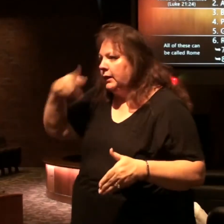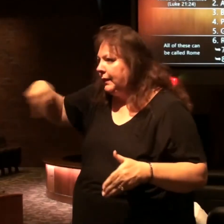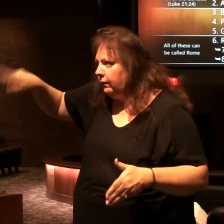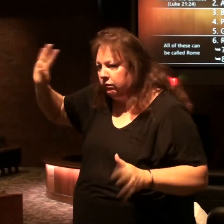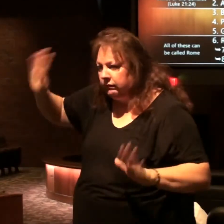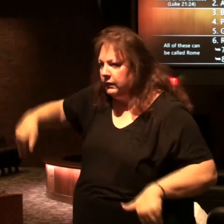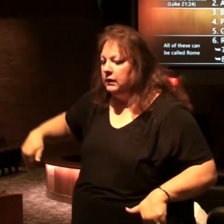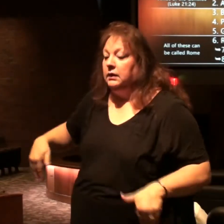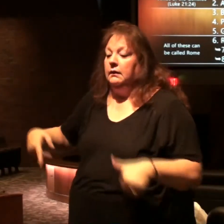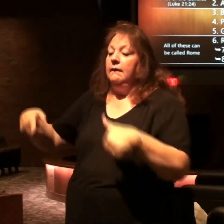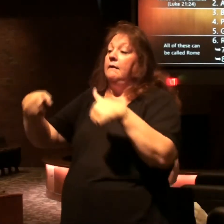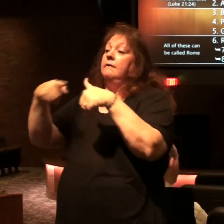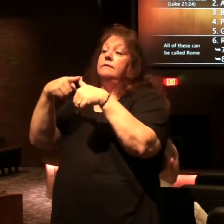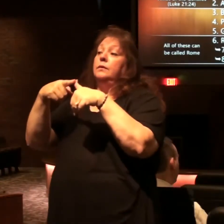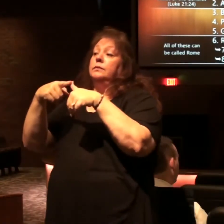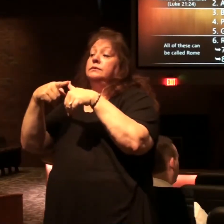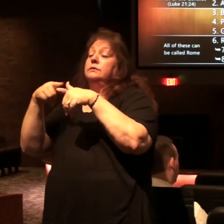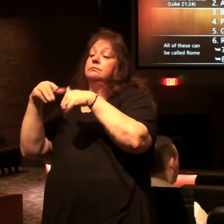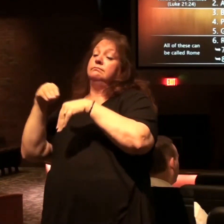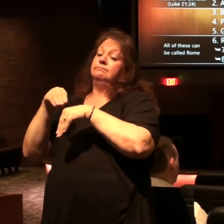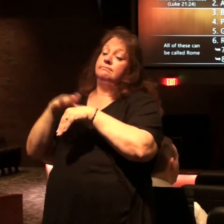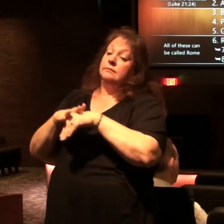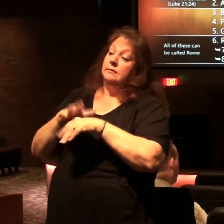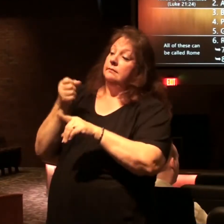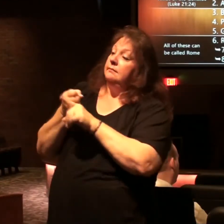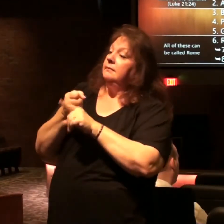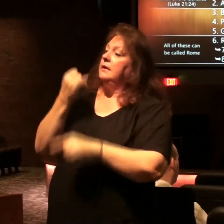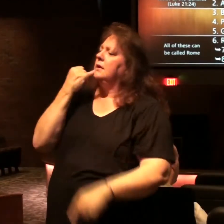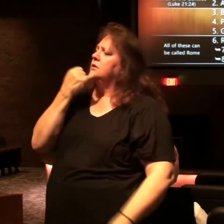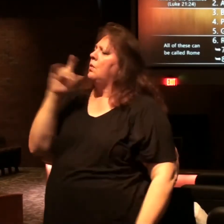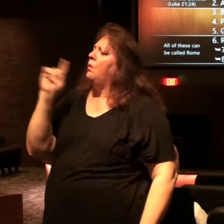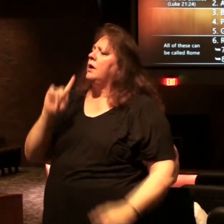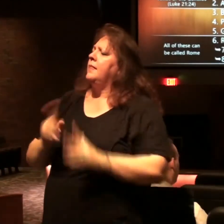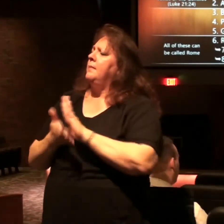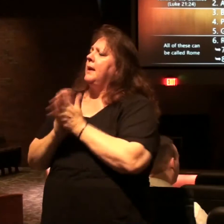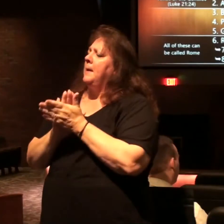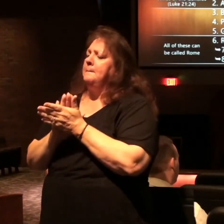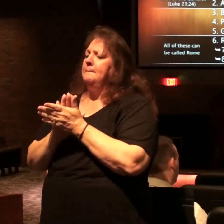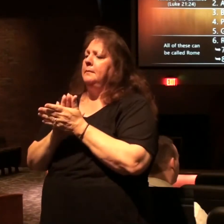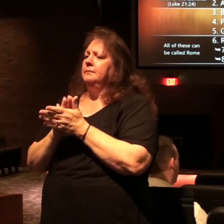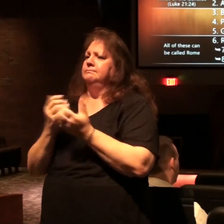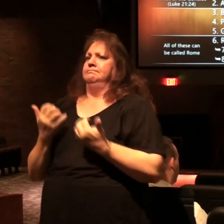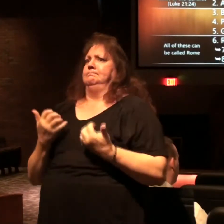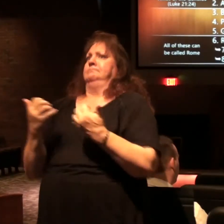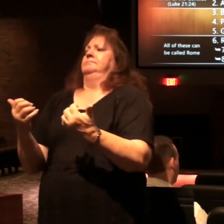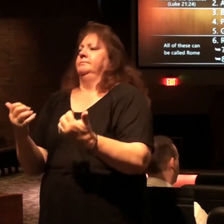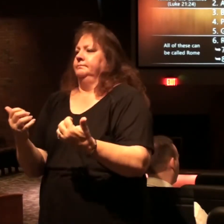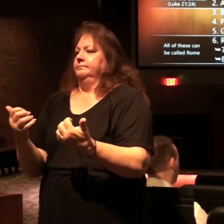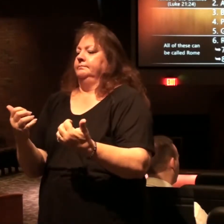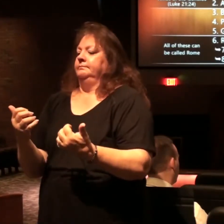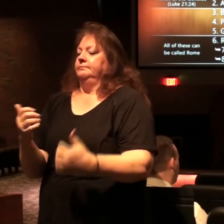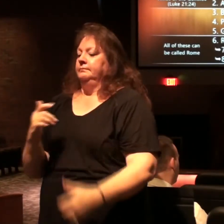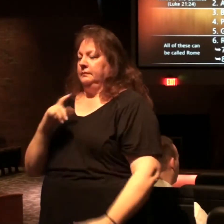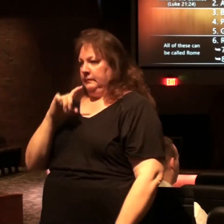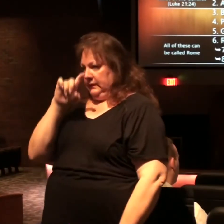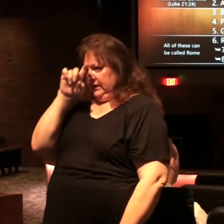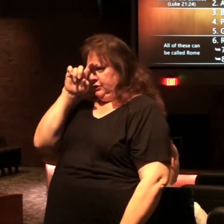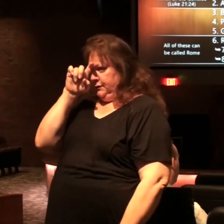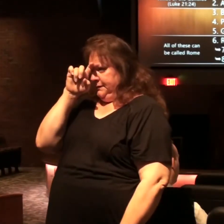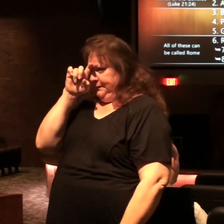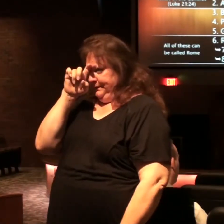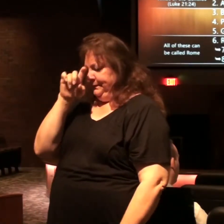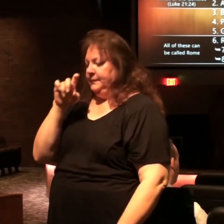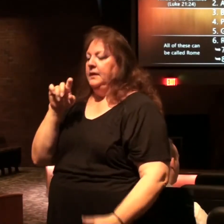so what's the first nation impacted for where did Israel become a nation they went down into Egypt